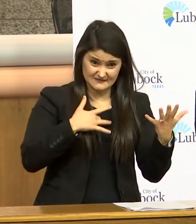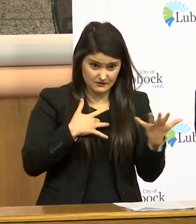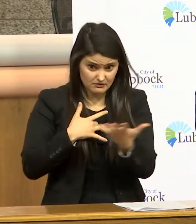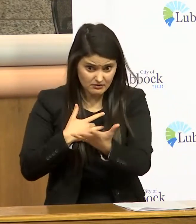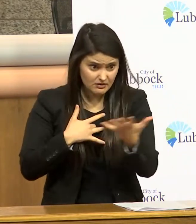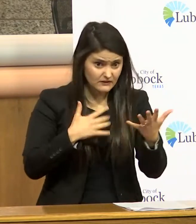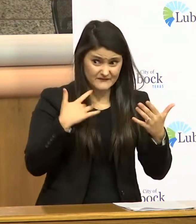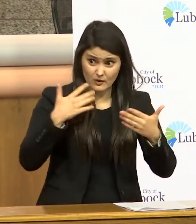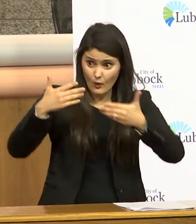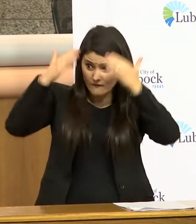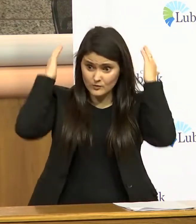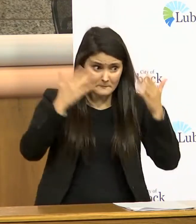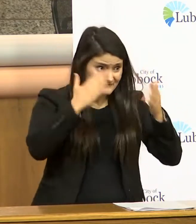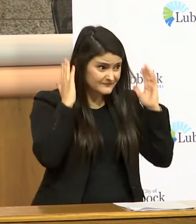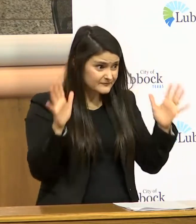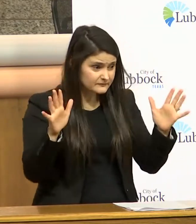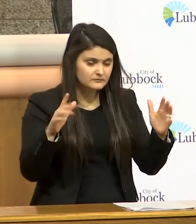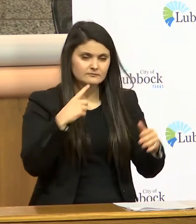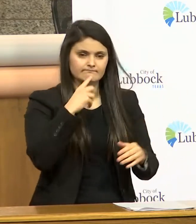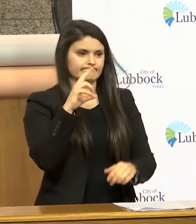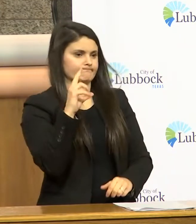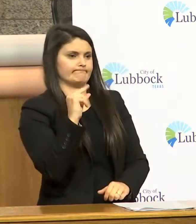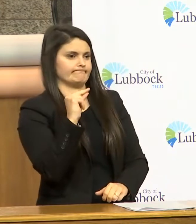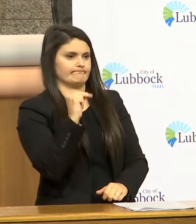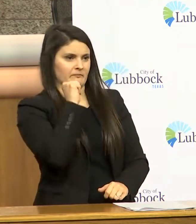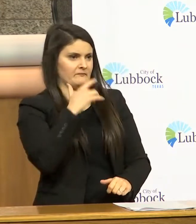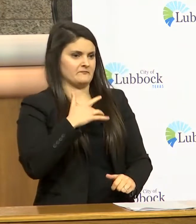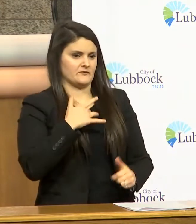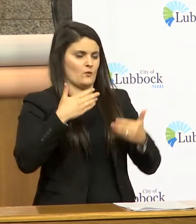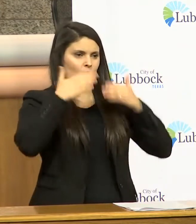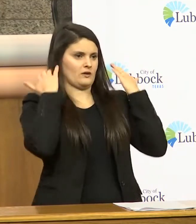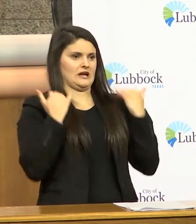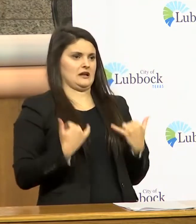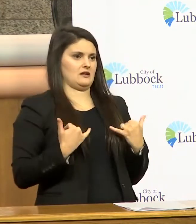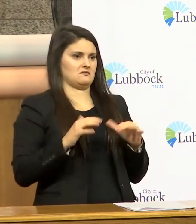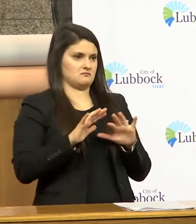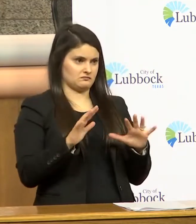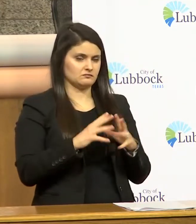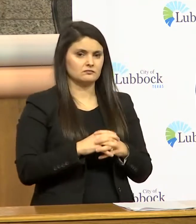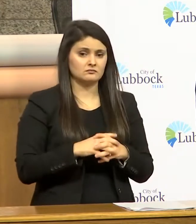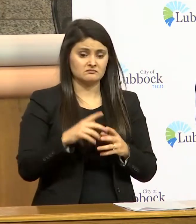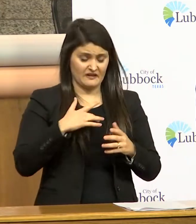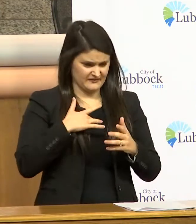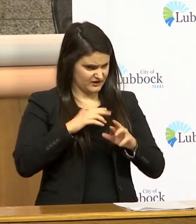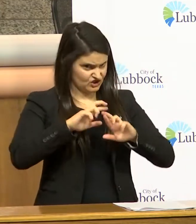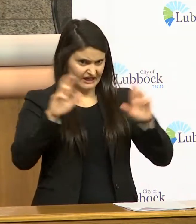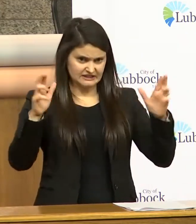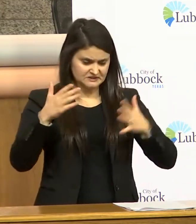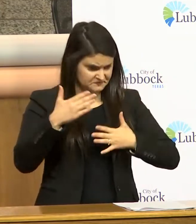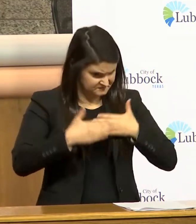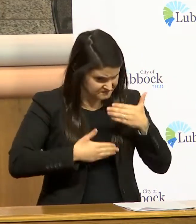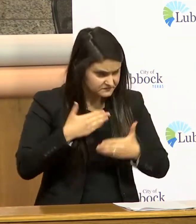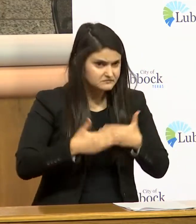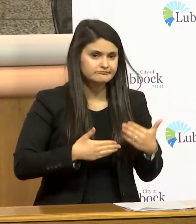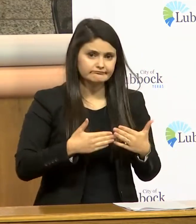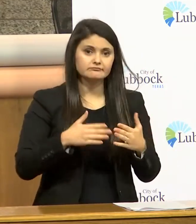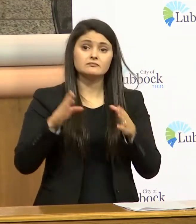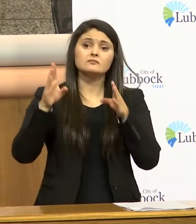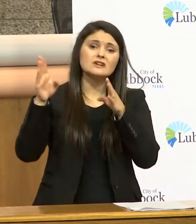they said no not at this time in fact they said they were in good shape they